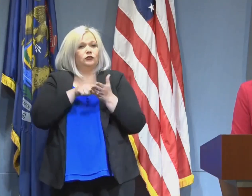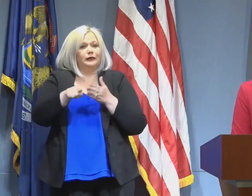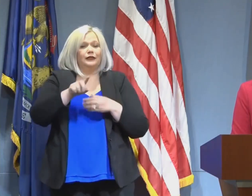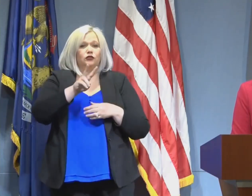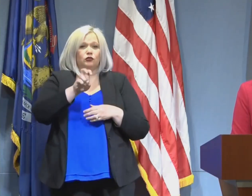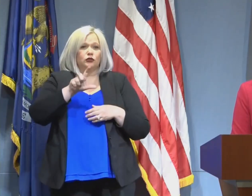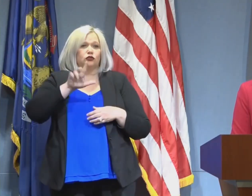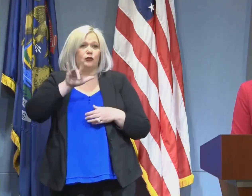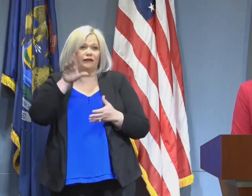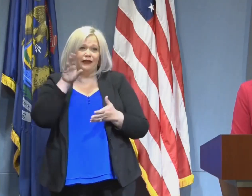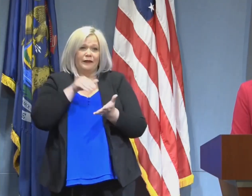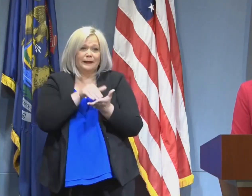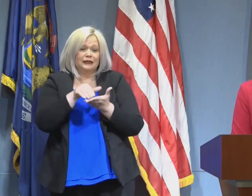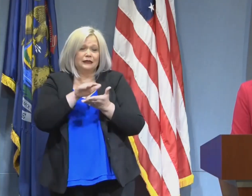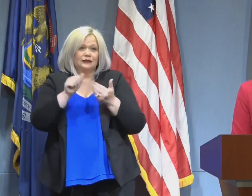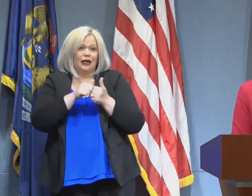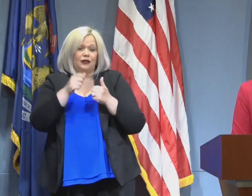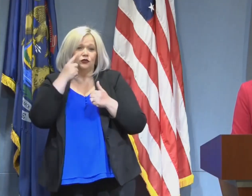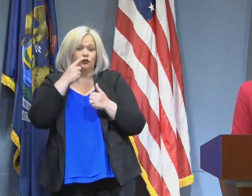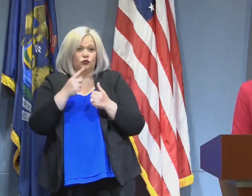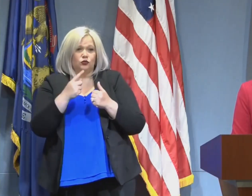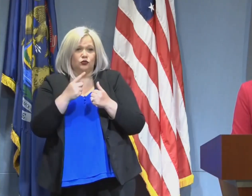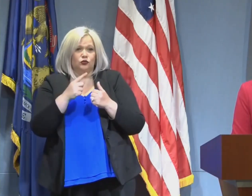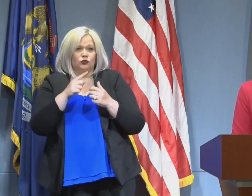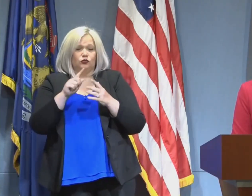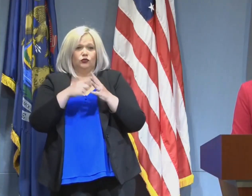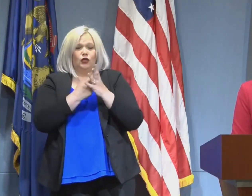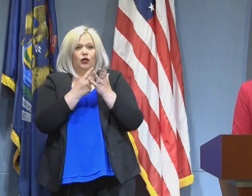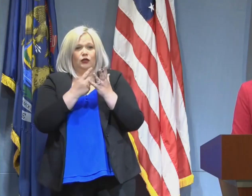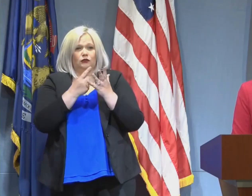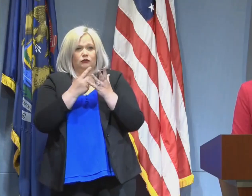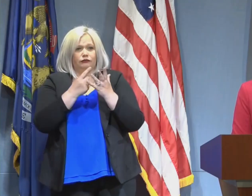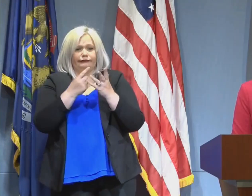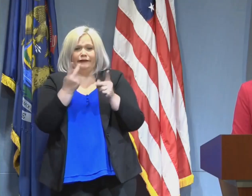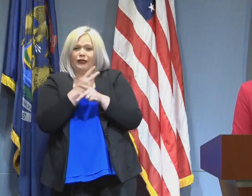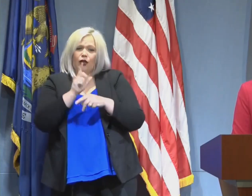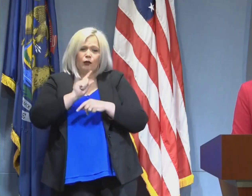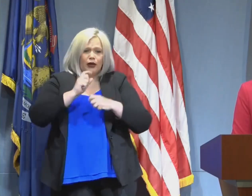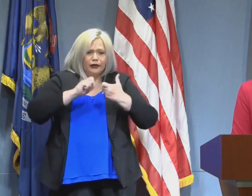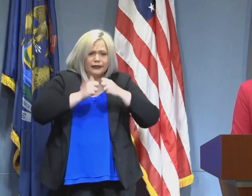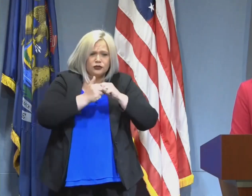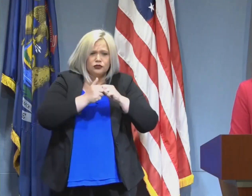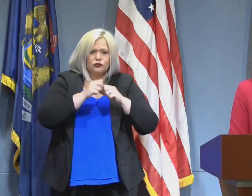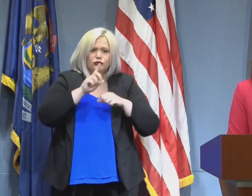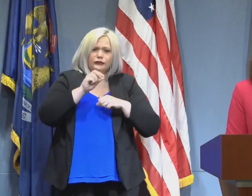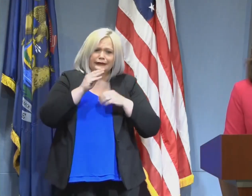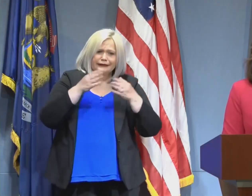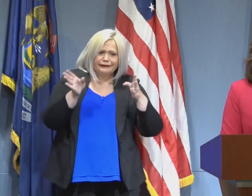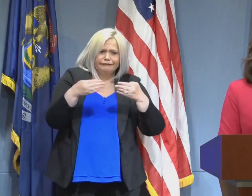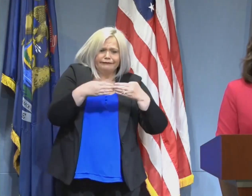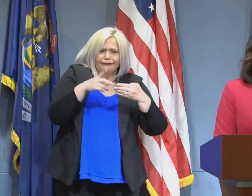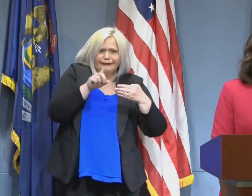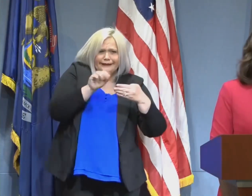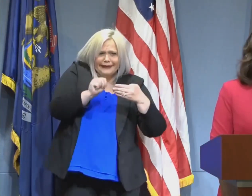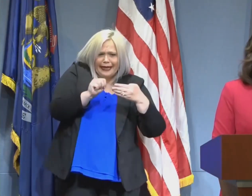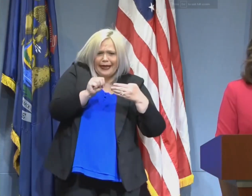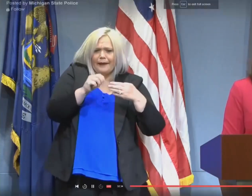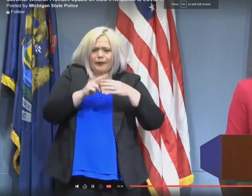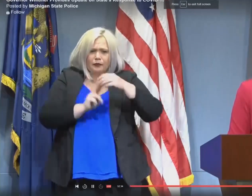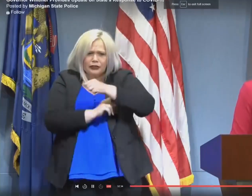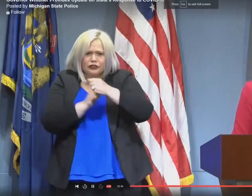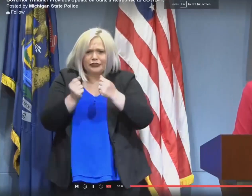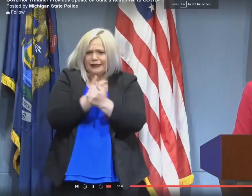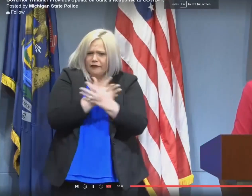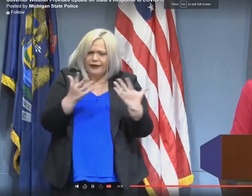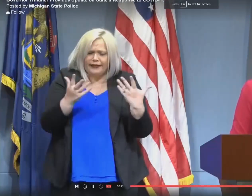over 20 years to shore up and start removing some of these troubled dams in Michigan. With the current situation, is it time to